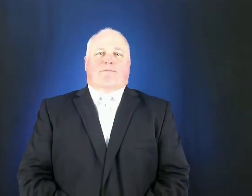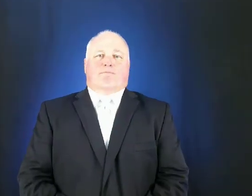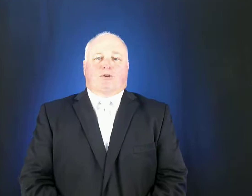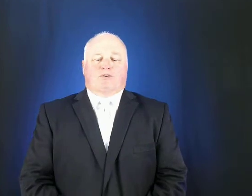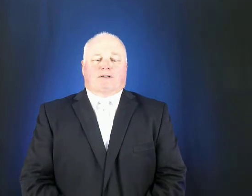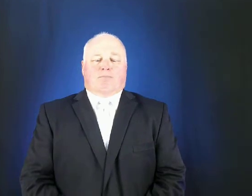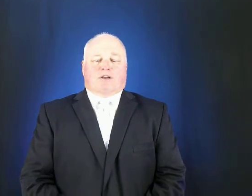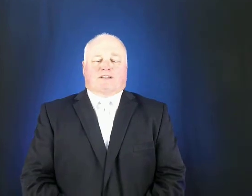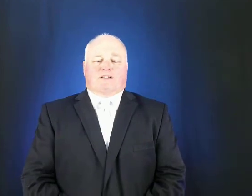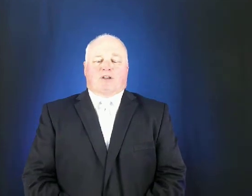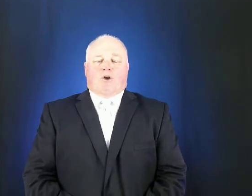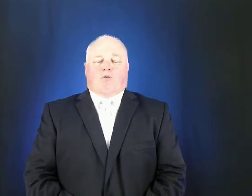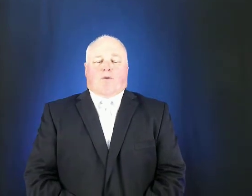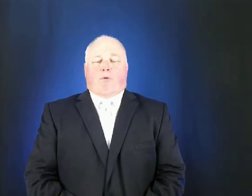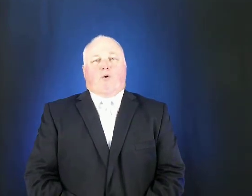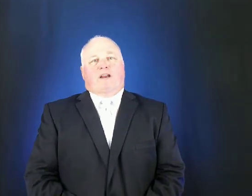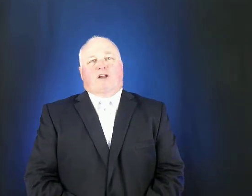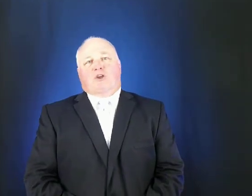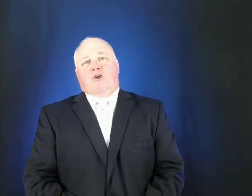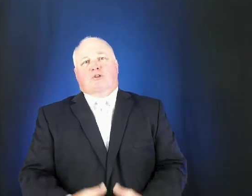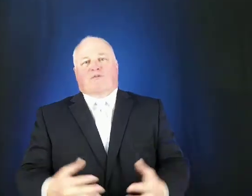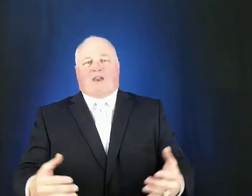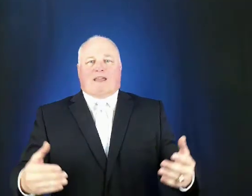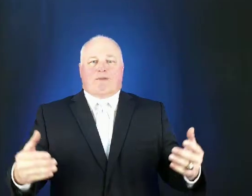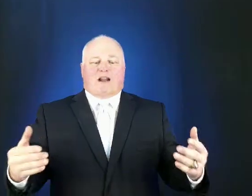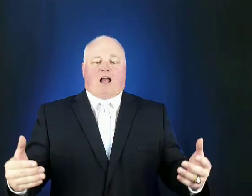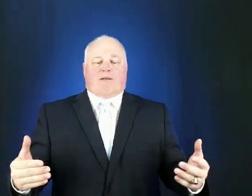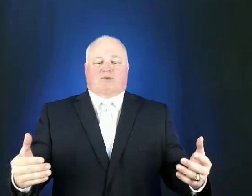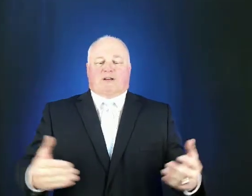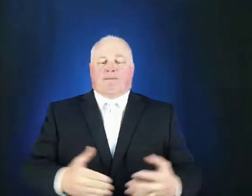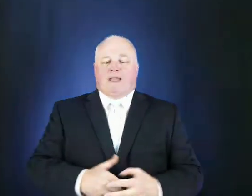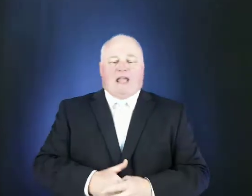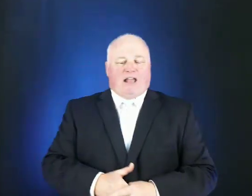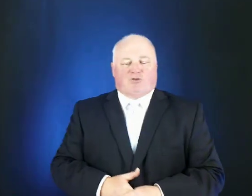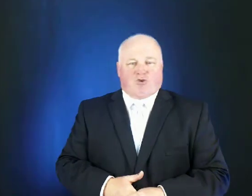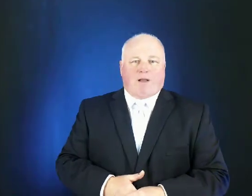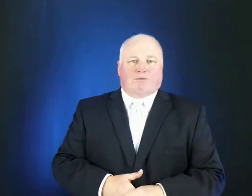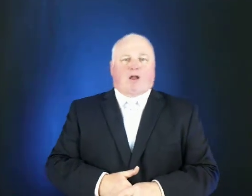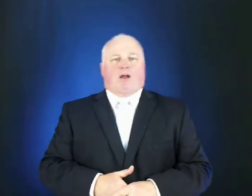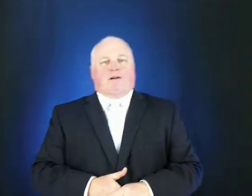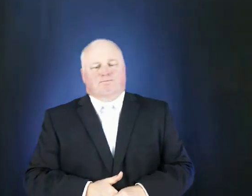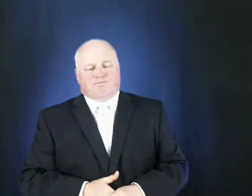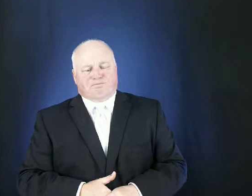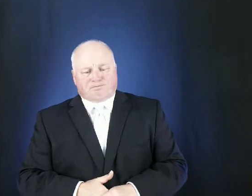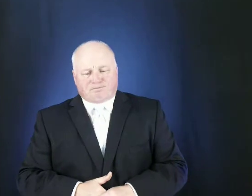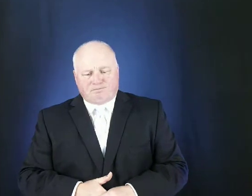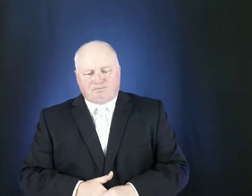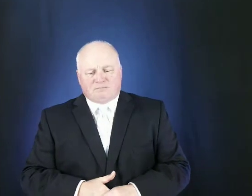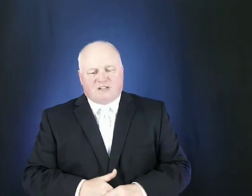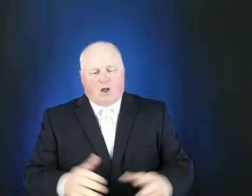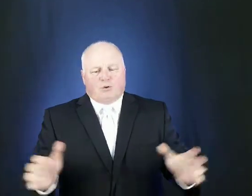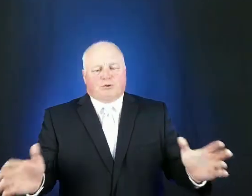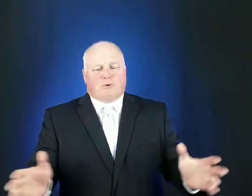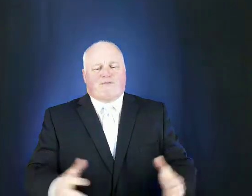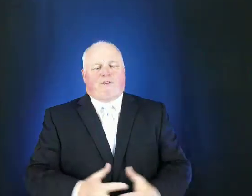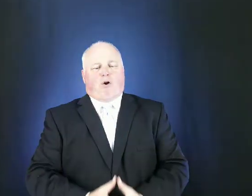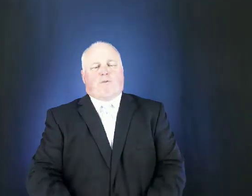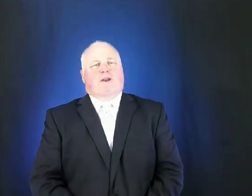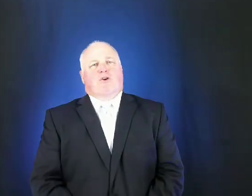music bulletins reporting a huge flaming object had dropped um onto a farm near